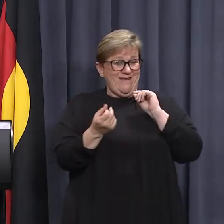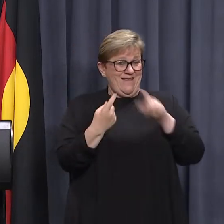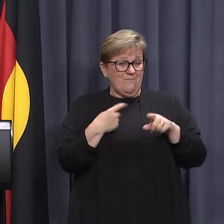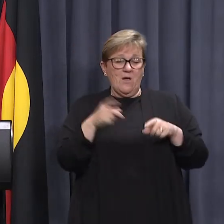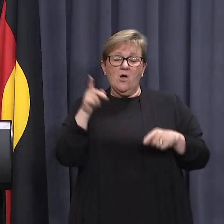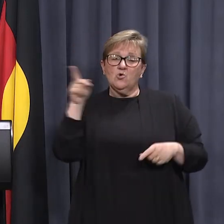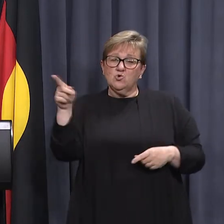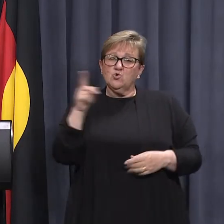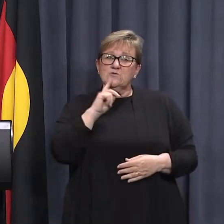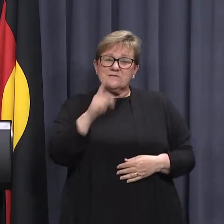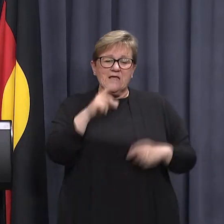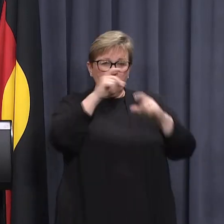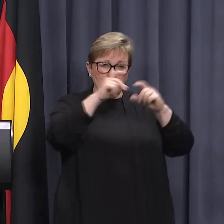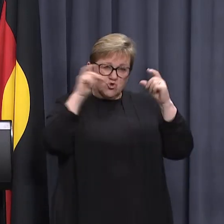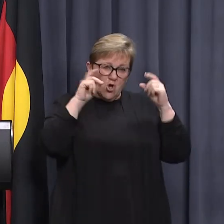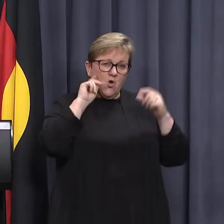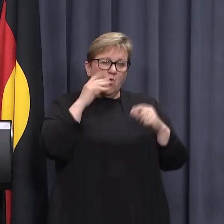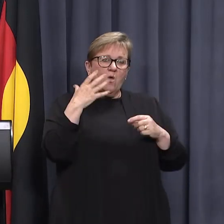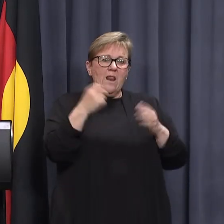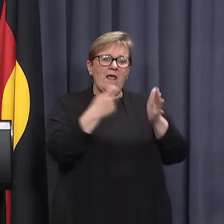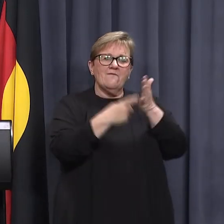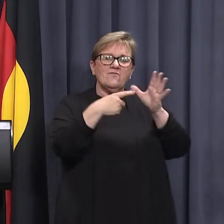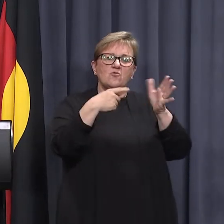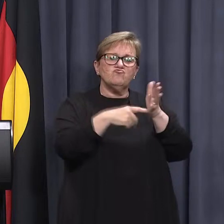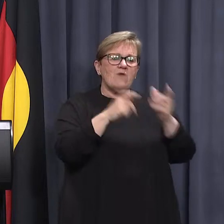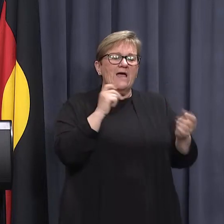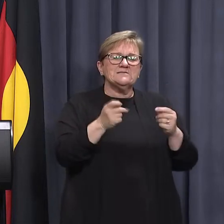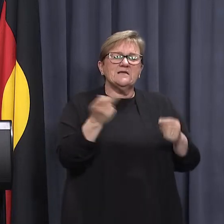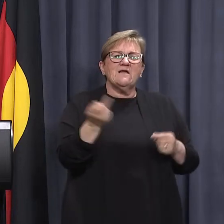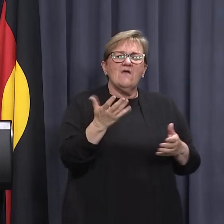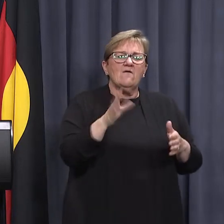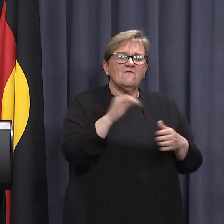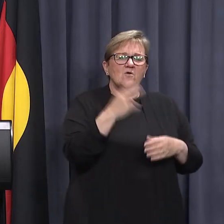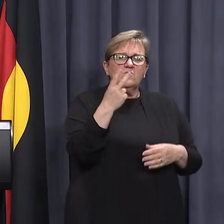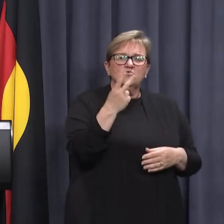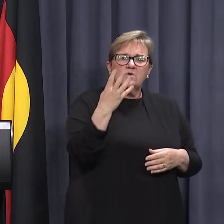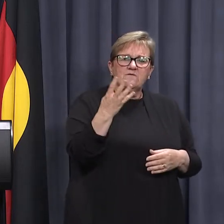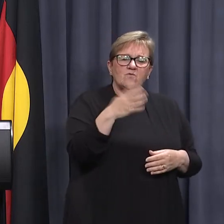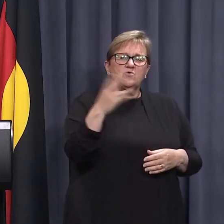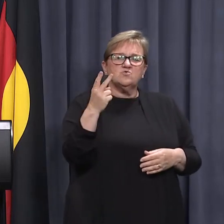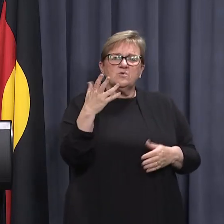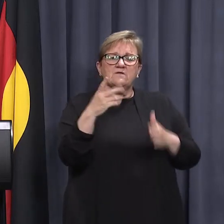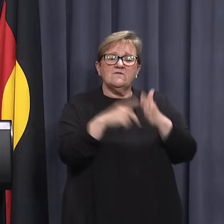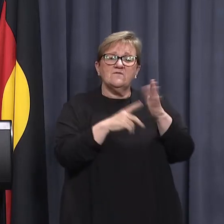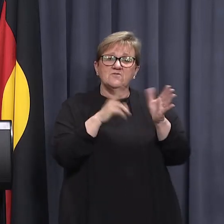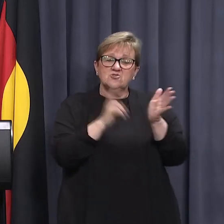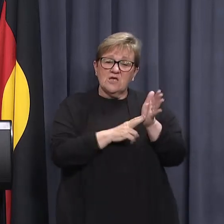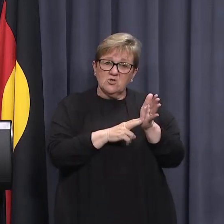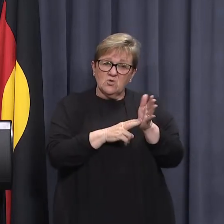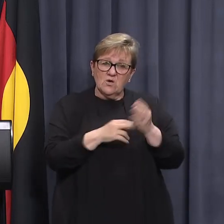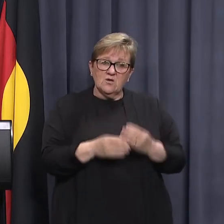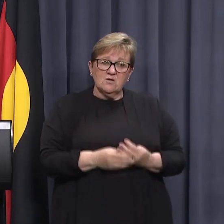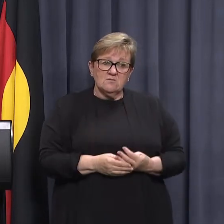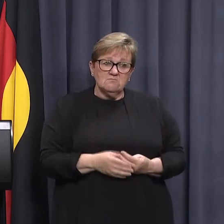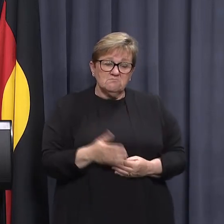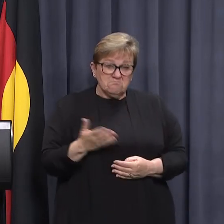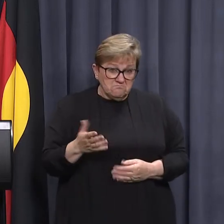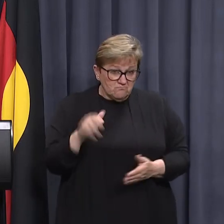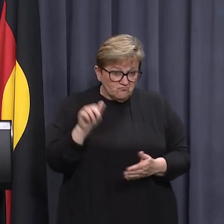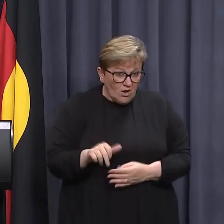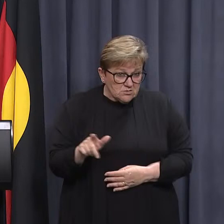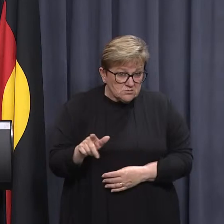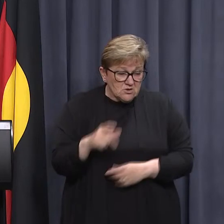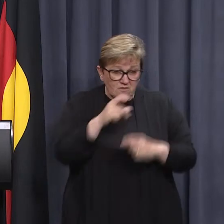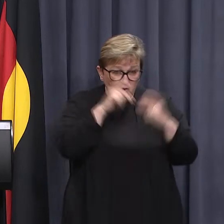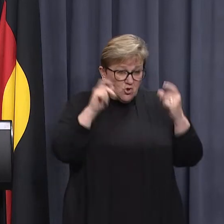you'd said that nurses would get rat tests availability from about the 24th, 25th of January. Is that correct,